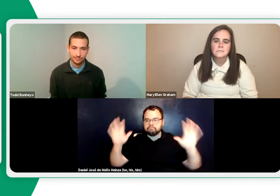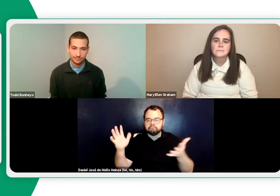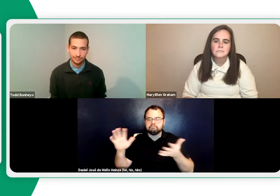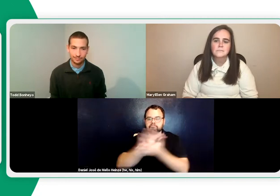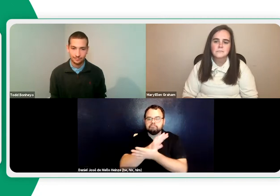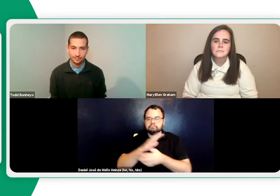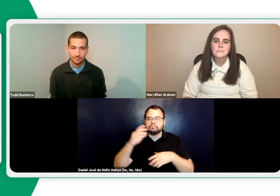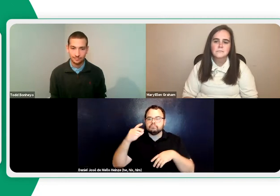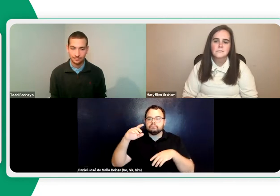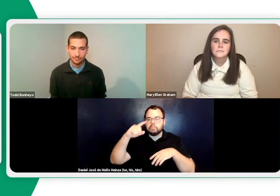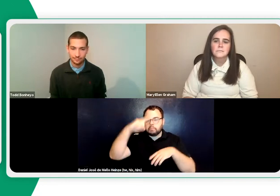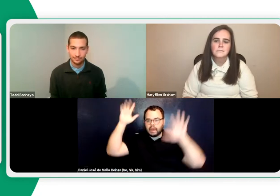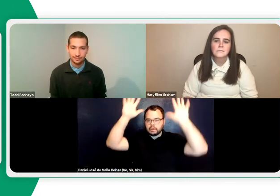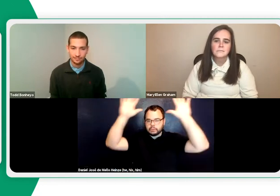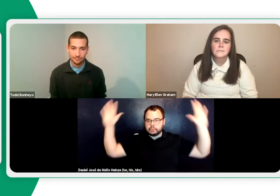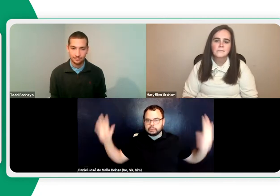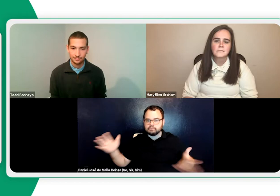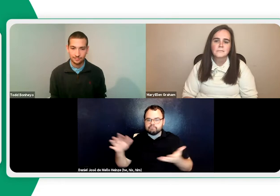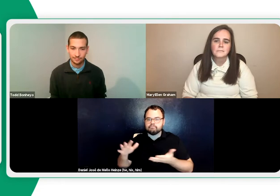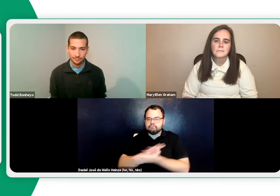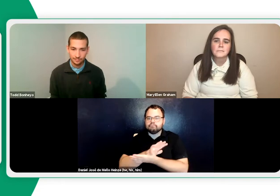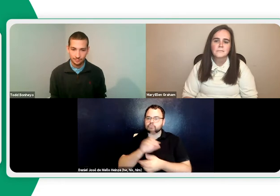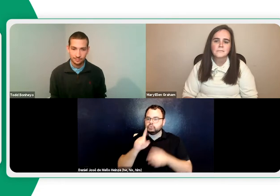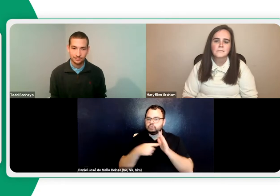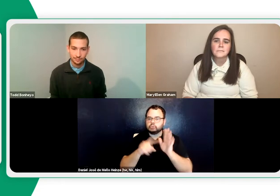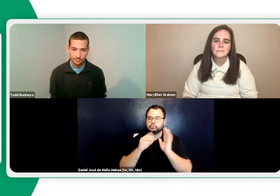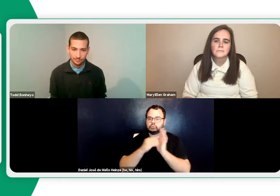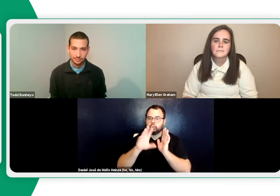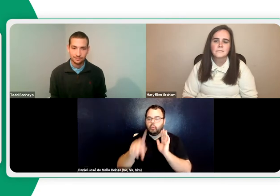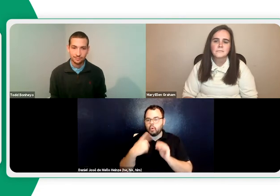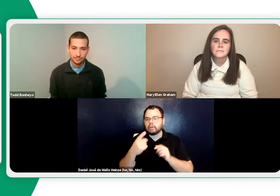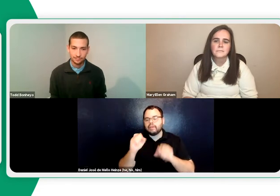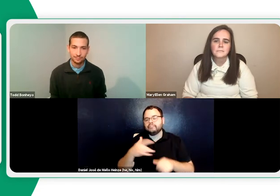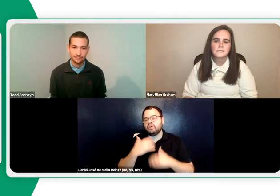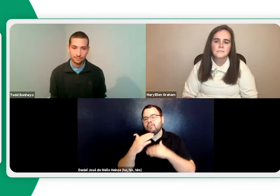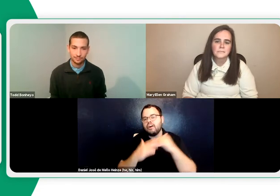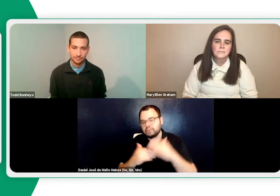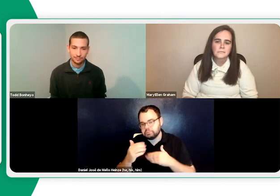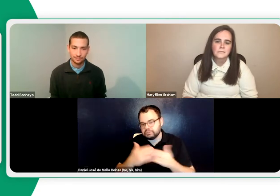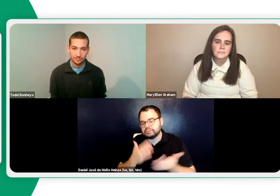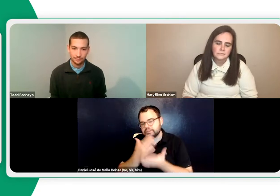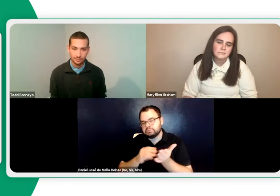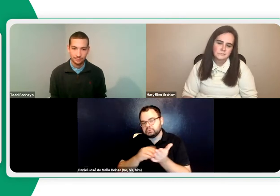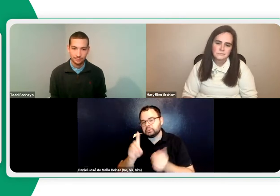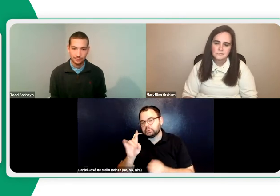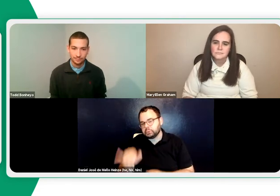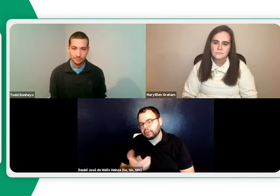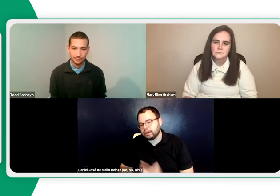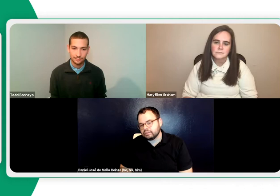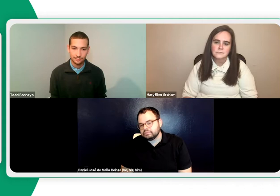background for themselves, you know, or a black background to mask the background that they're